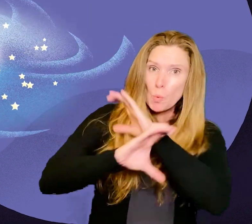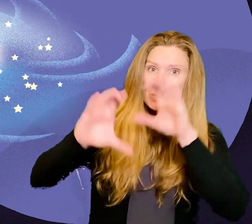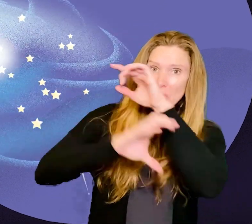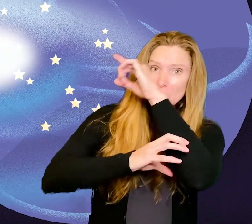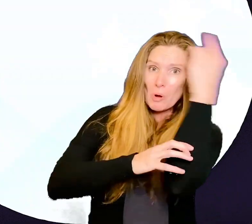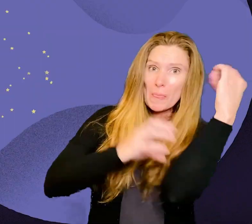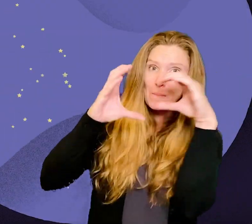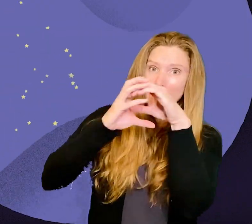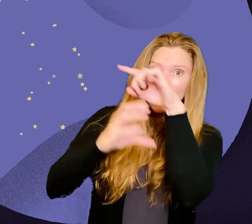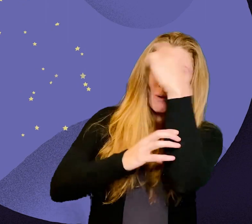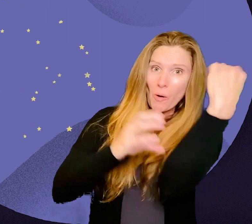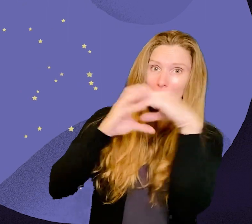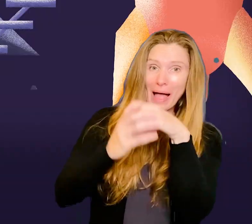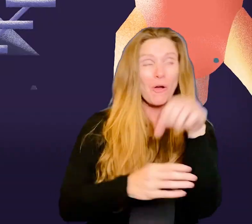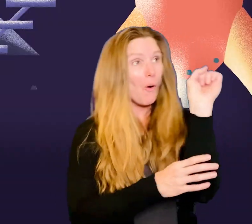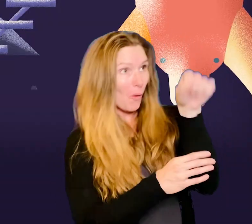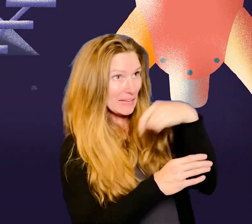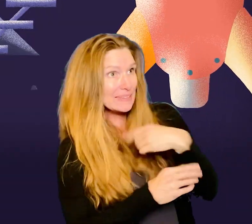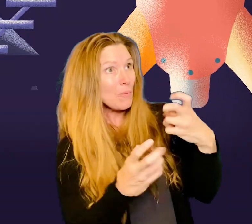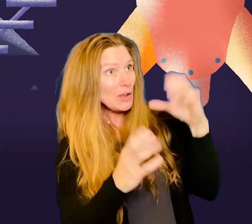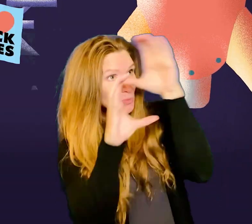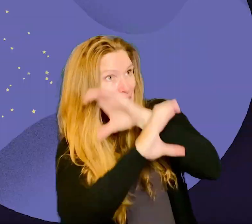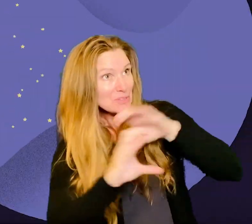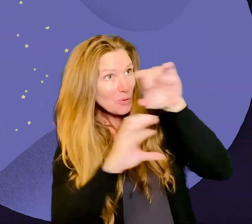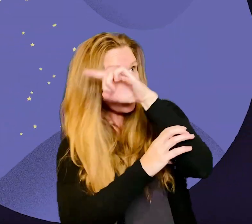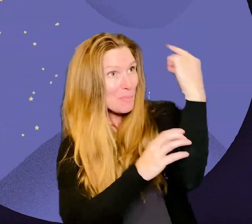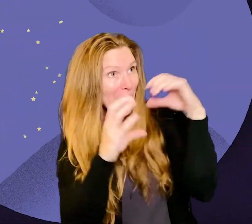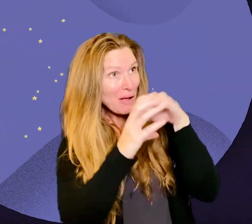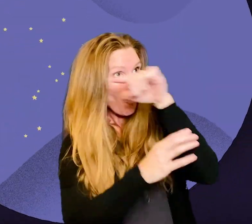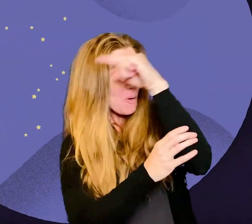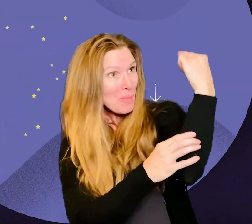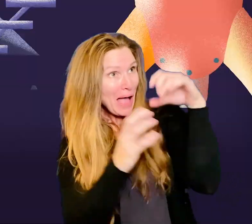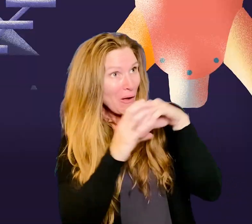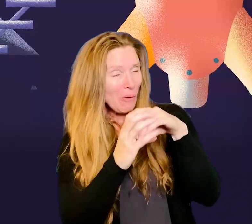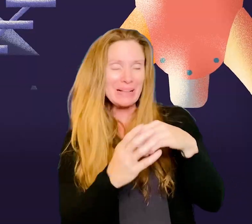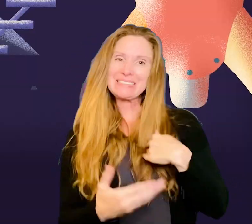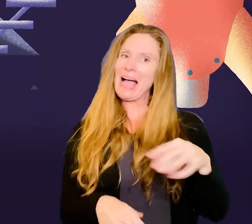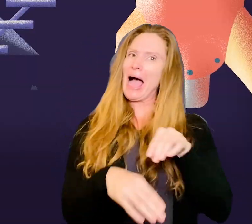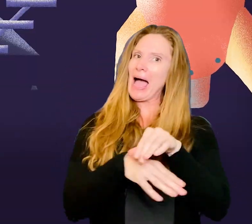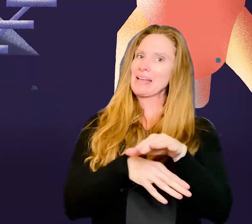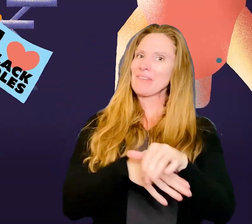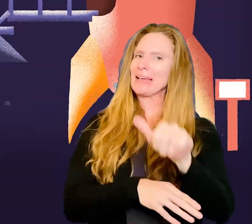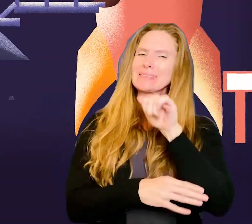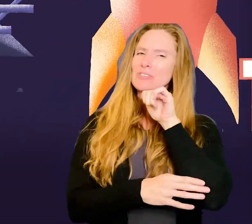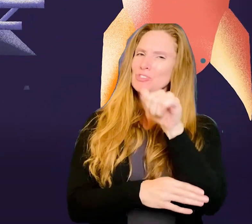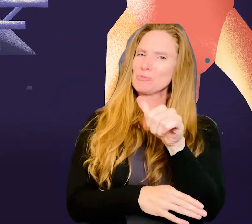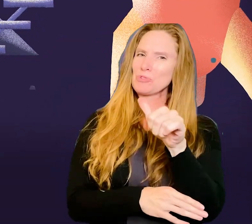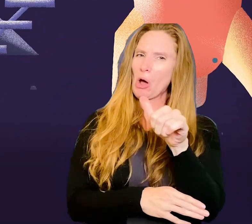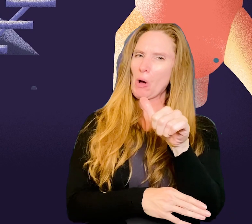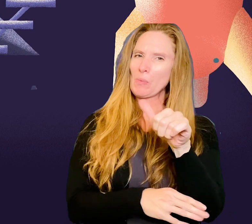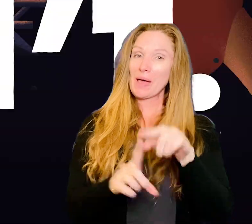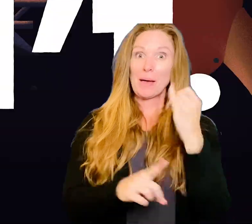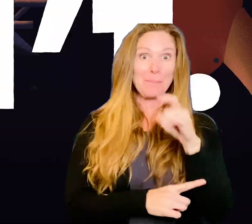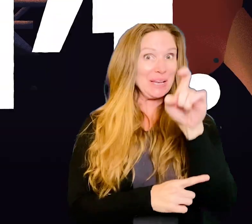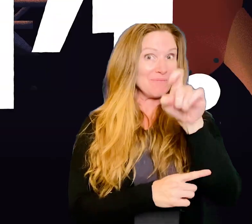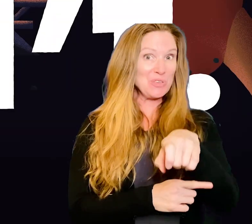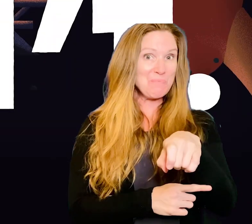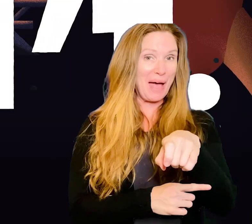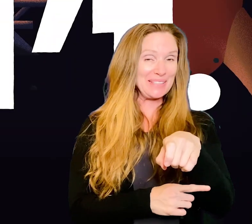So you want to explore the black hole, black hole? Yes, I want to explore the black hole, black hole! I advise that you don't, but